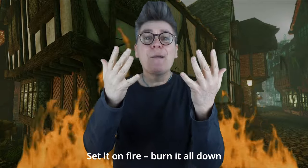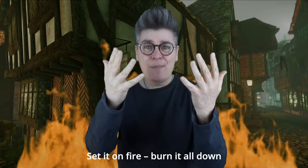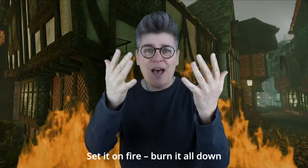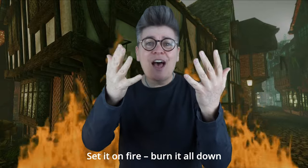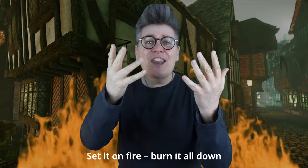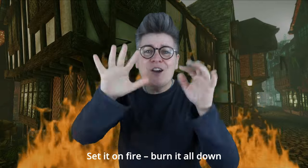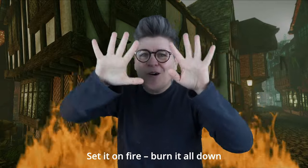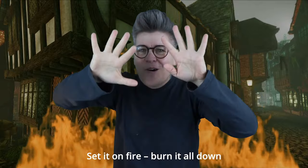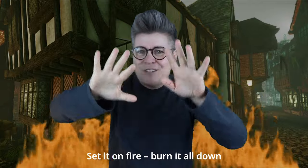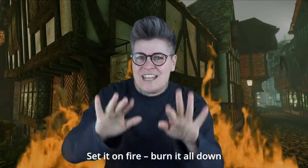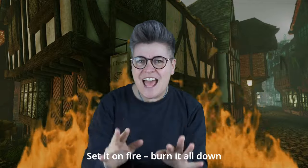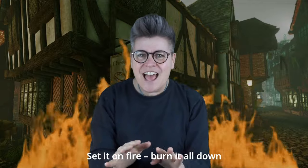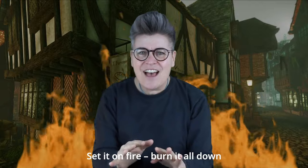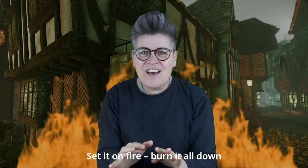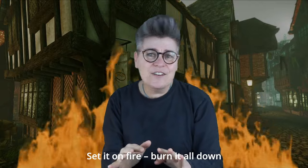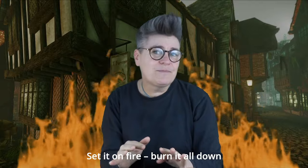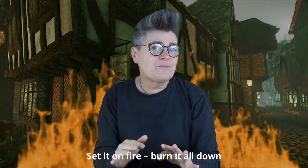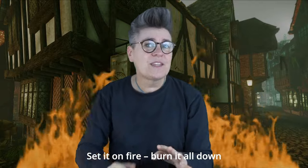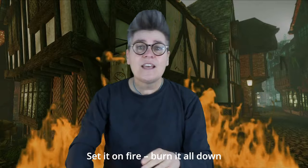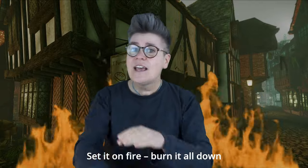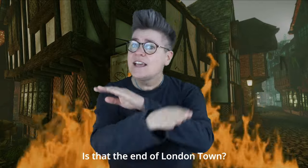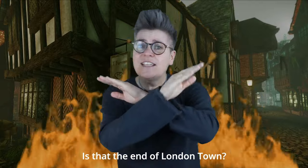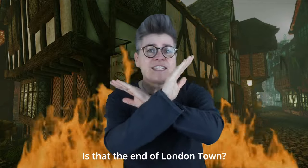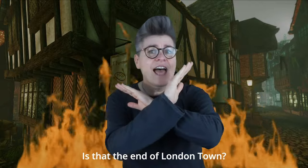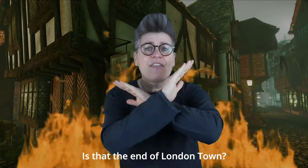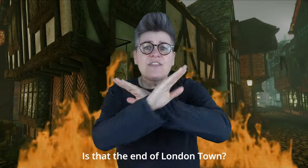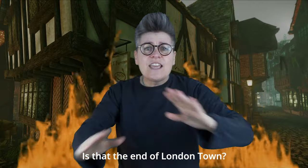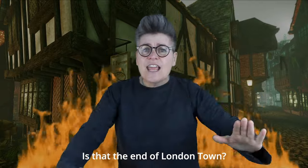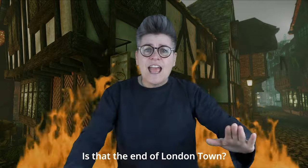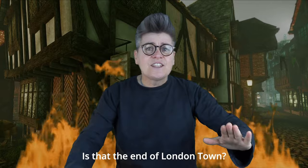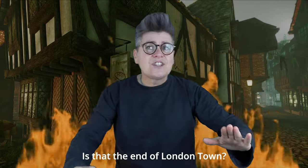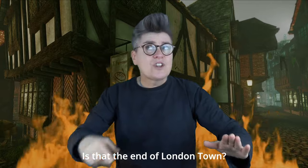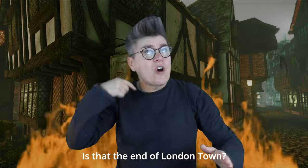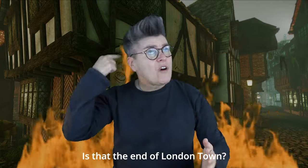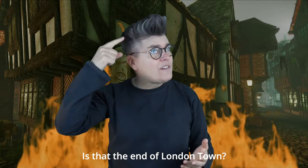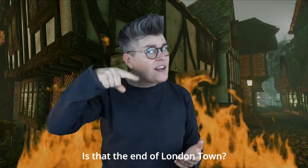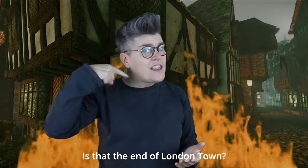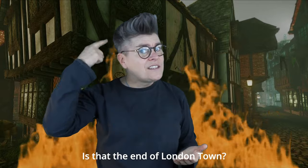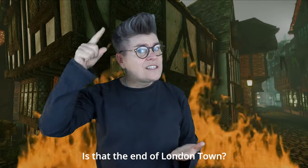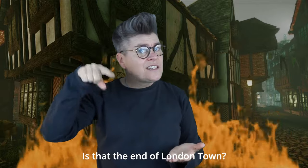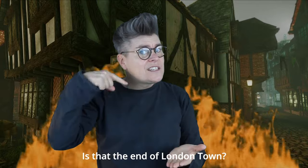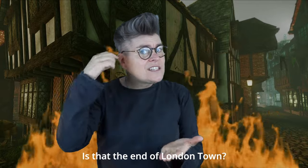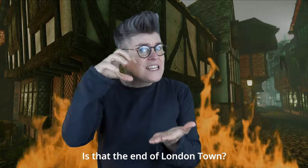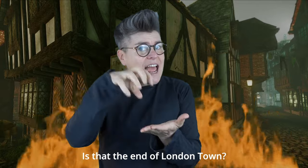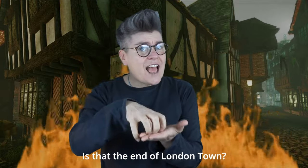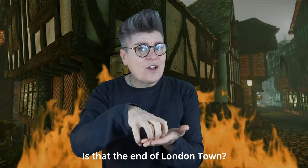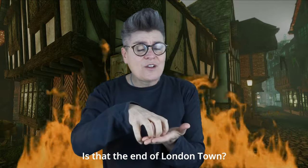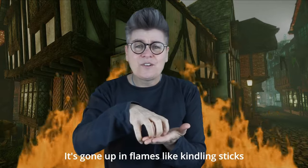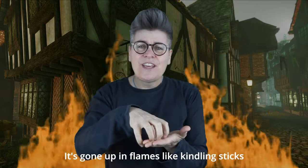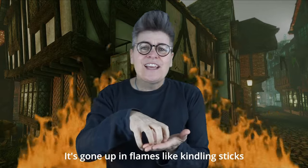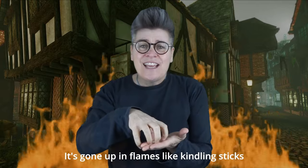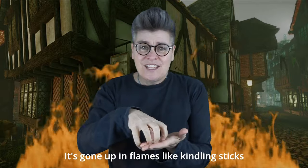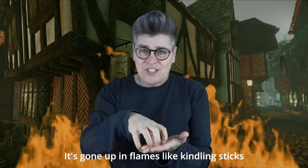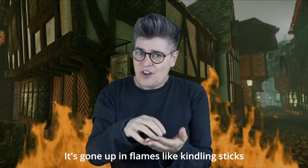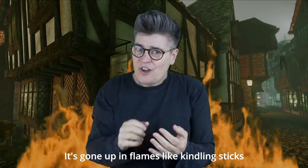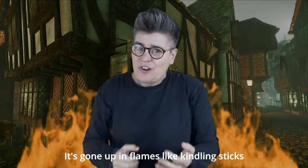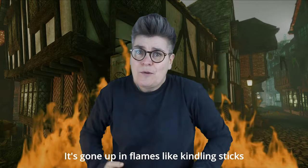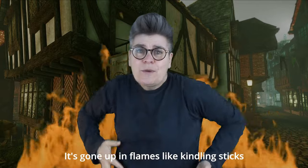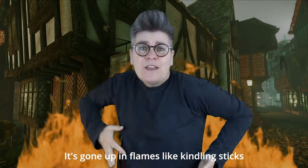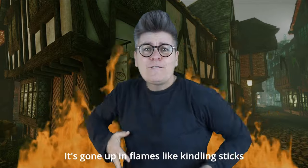burn it all down Is that the end of London town? It's gone up in